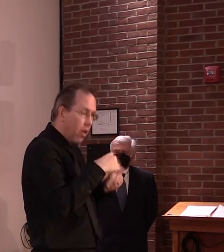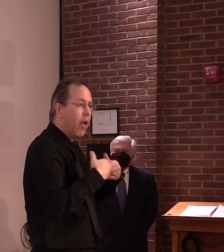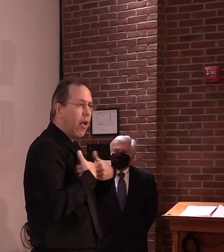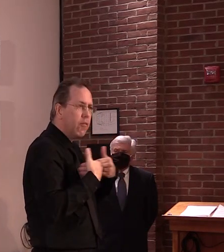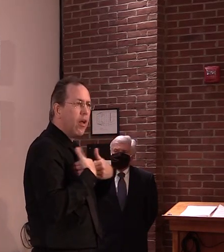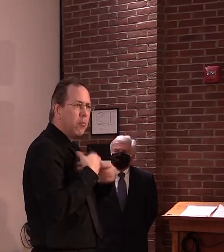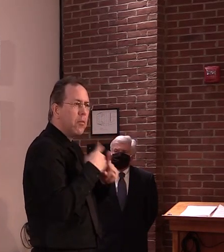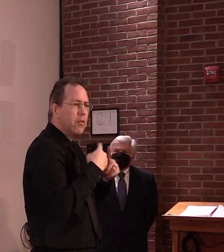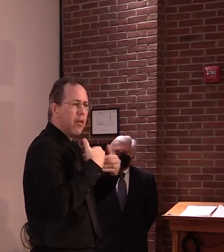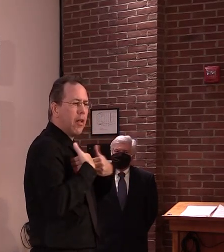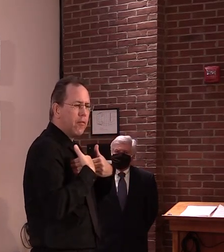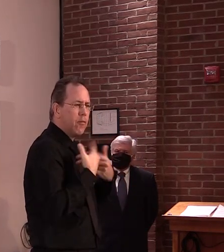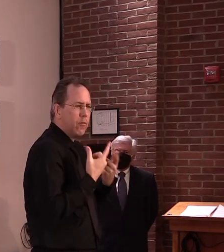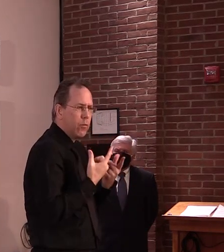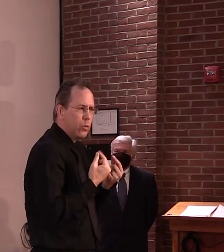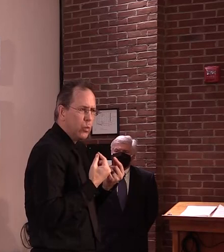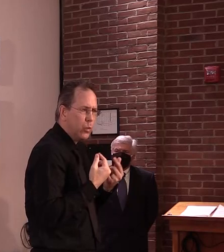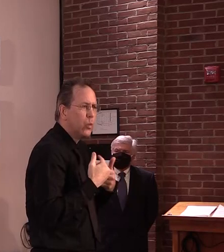that you've been releasing?